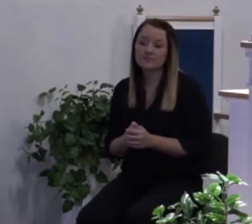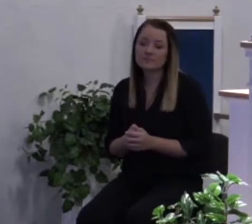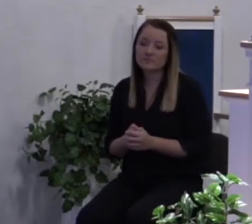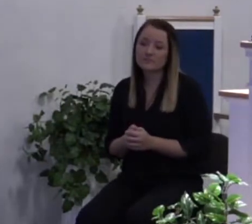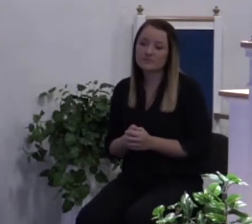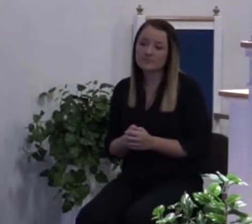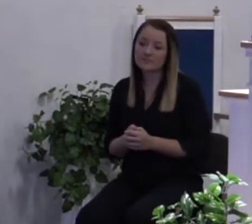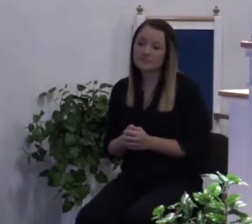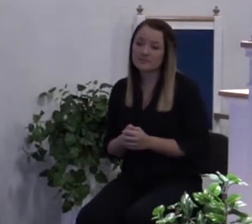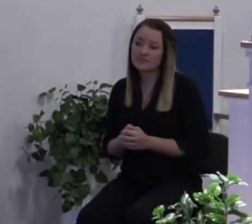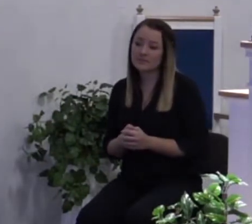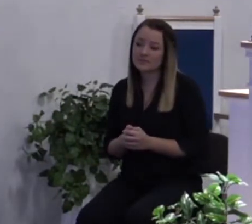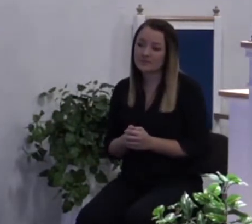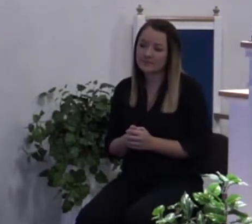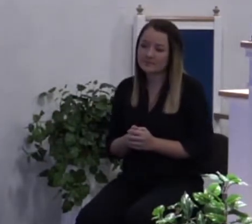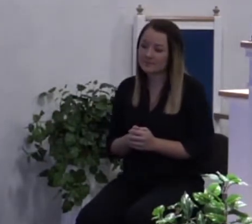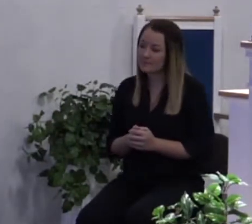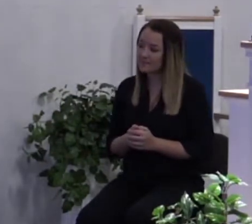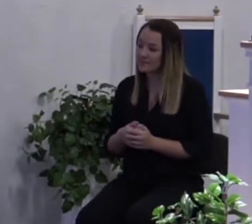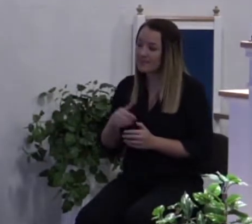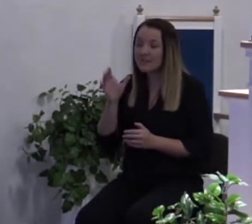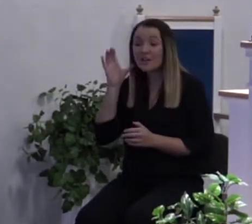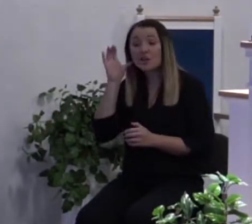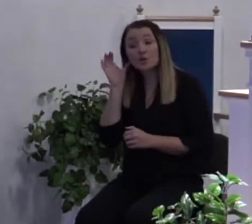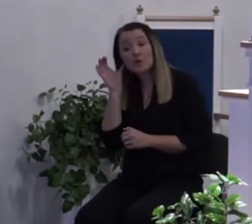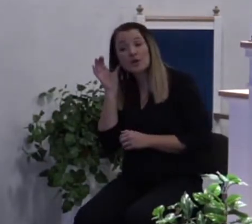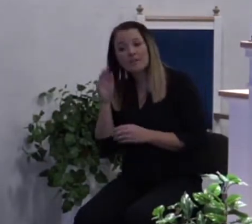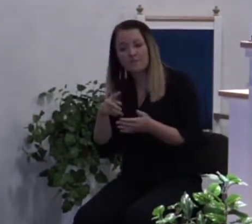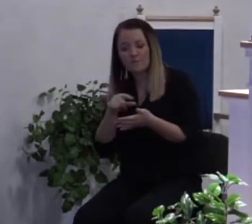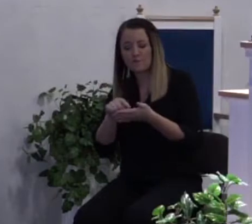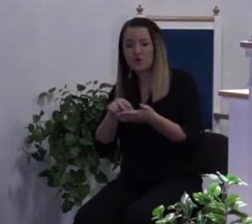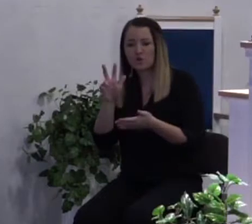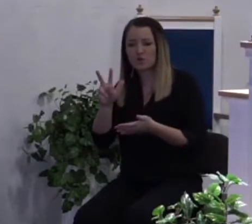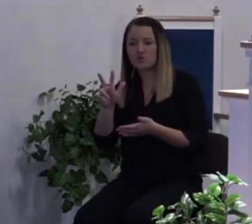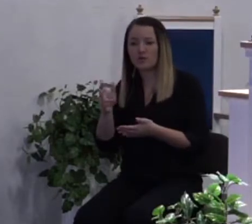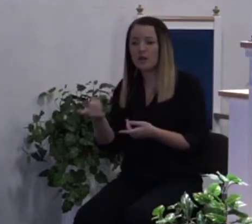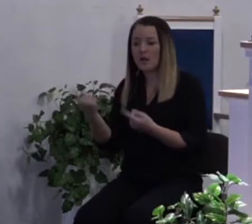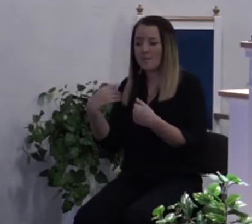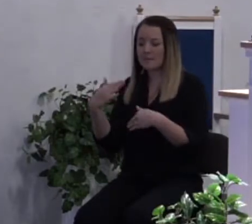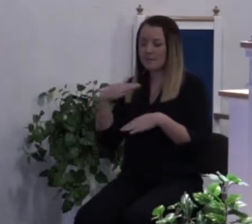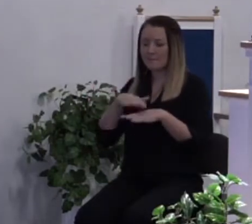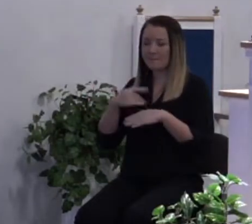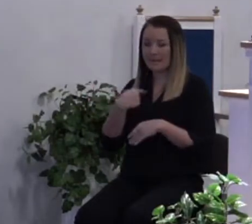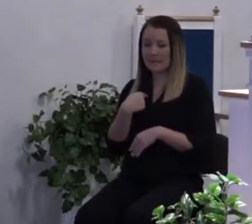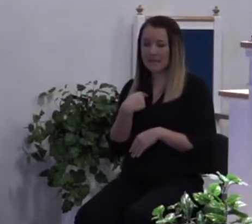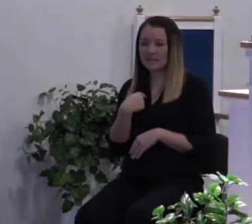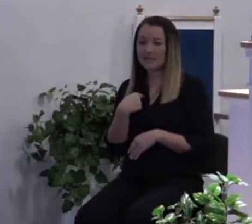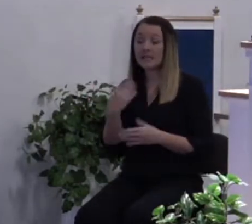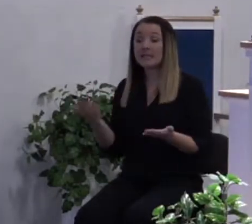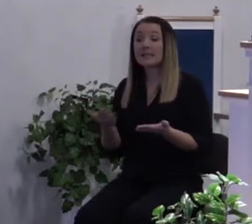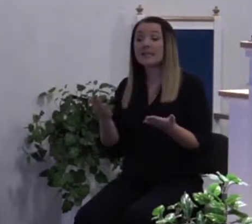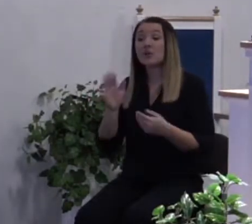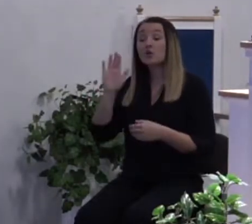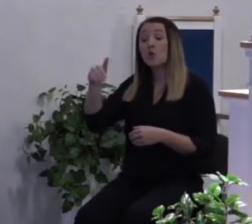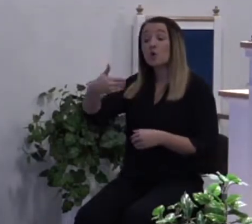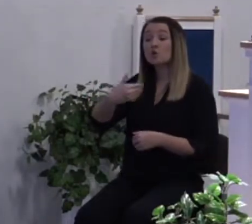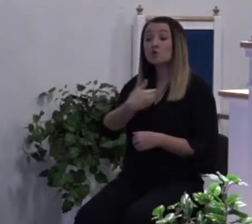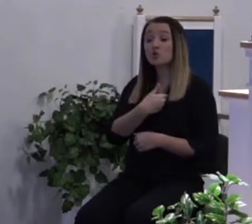incline your ear verse 3 and come unto me here and your soul shall live. So